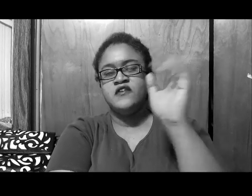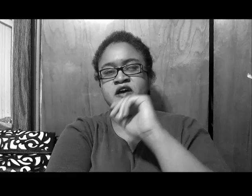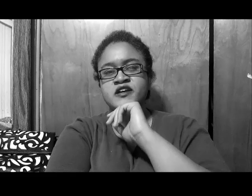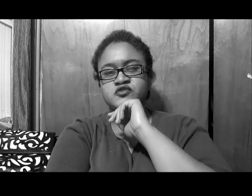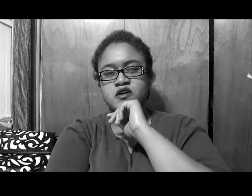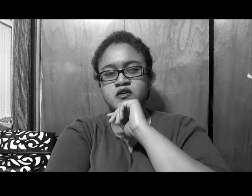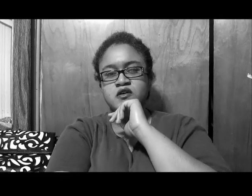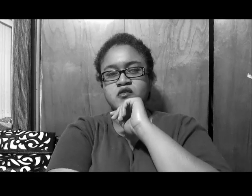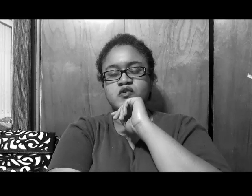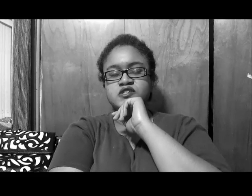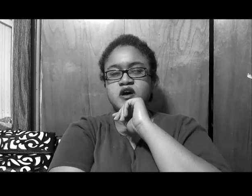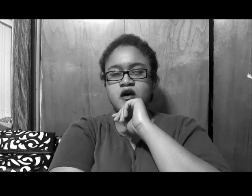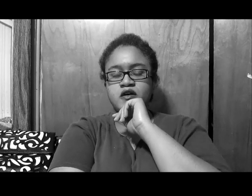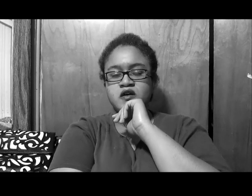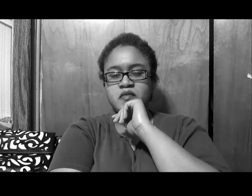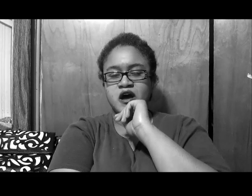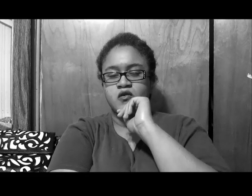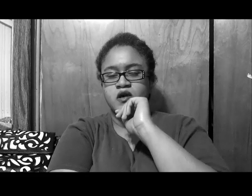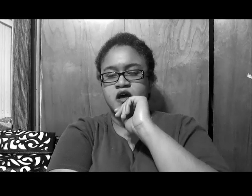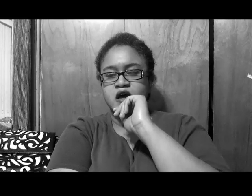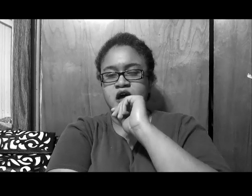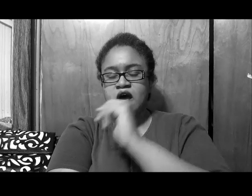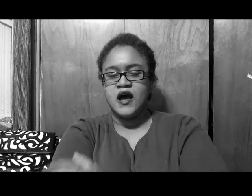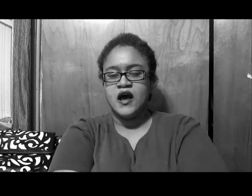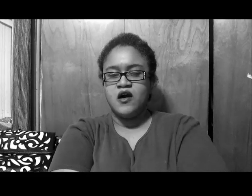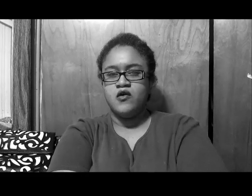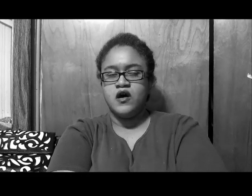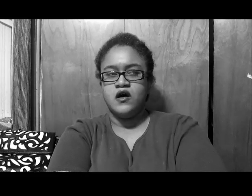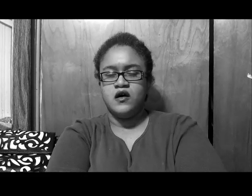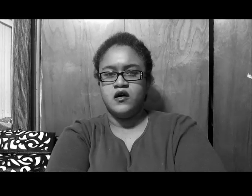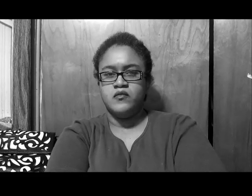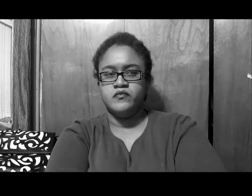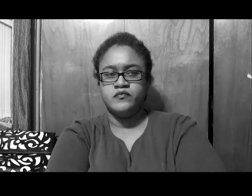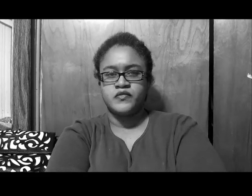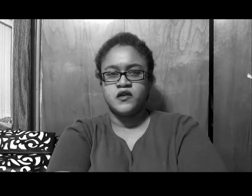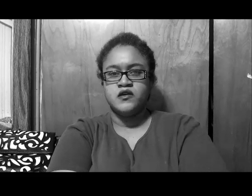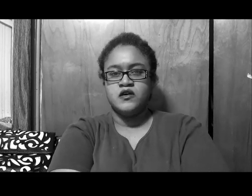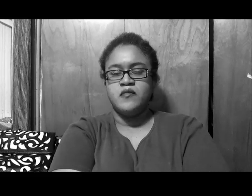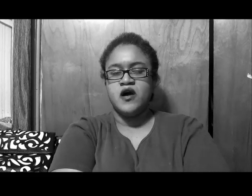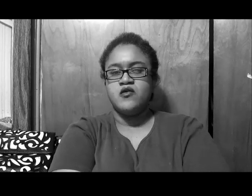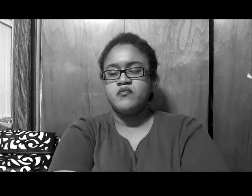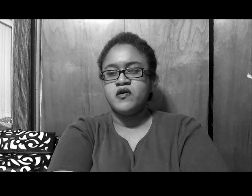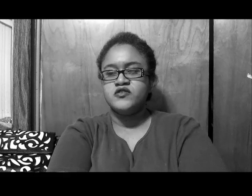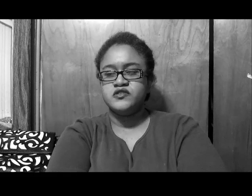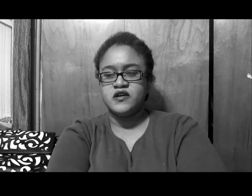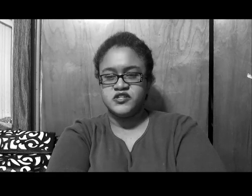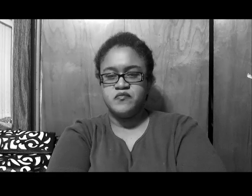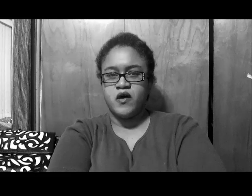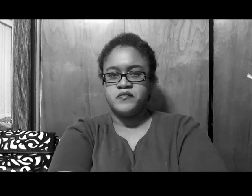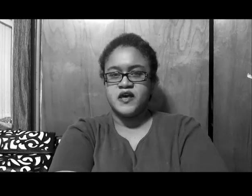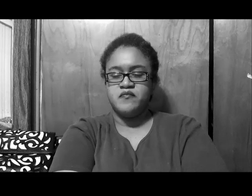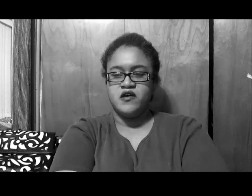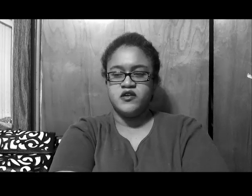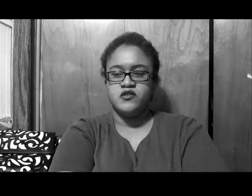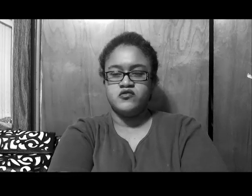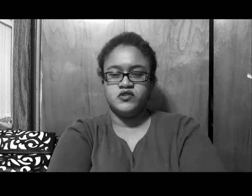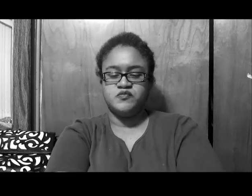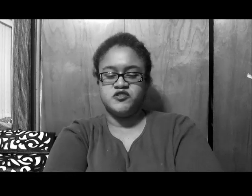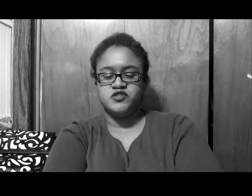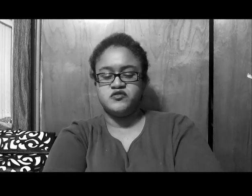now Phaedra, was talking about, how, um, about her personal, because they brought up that, about, you know, especially what she was